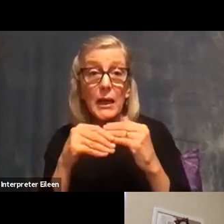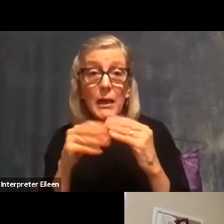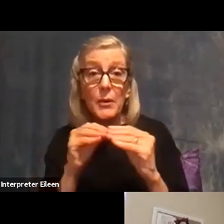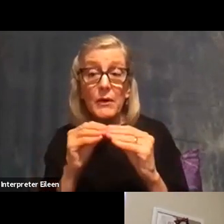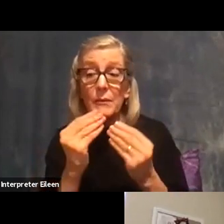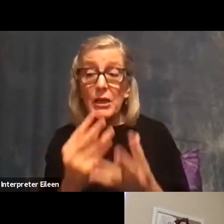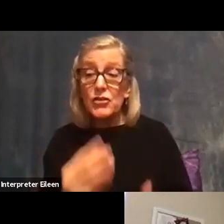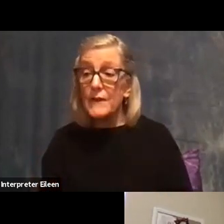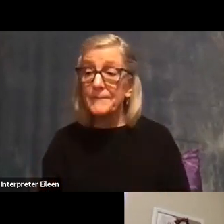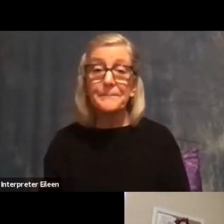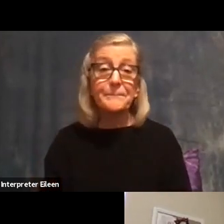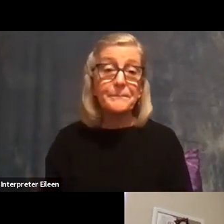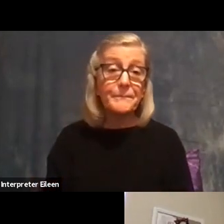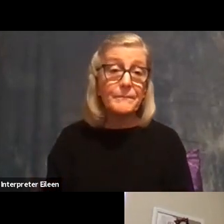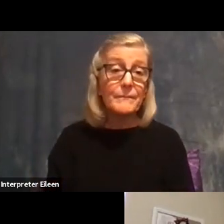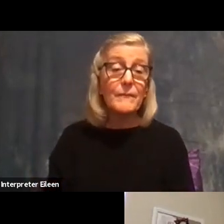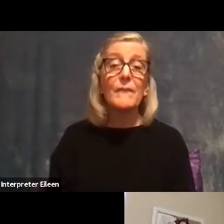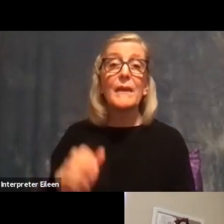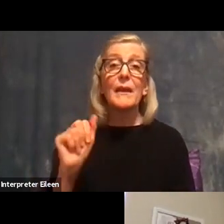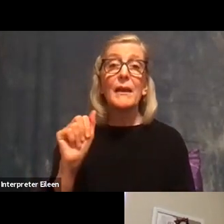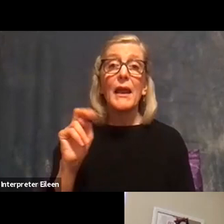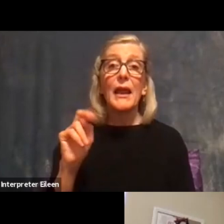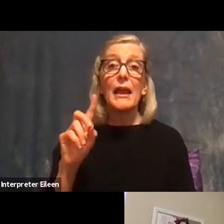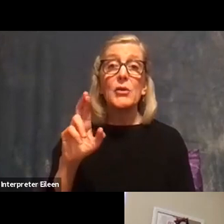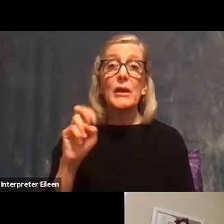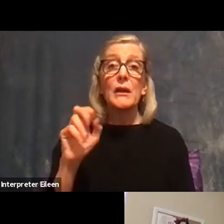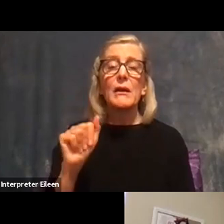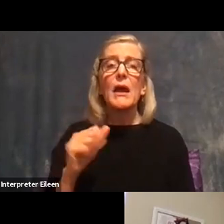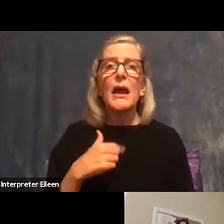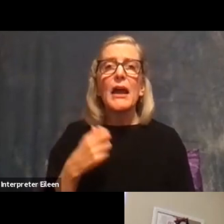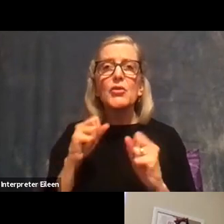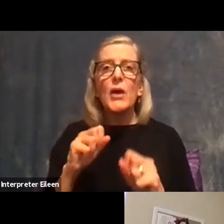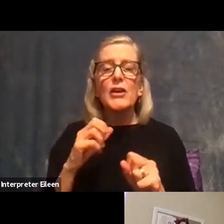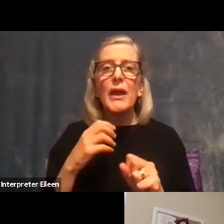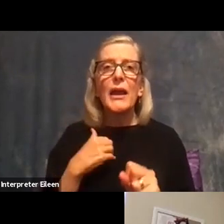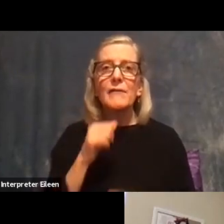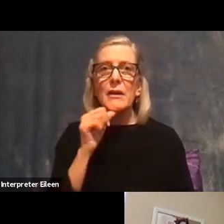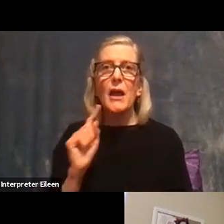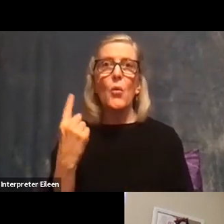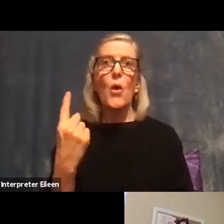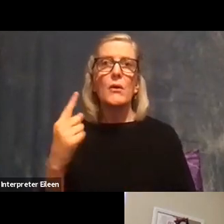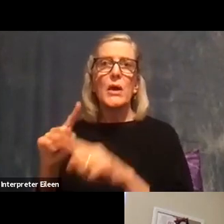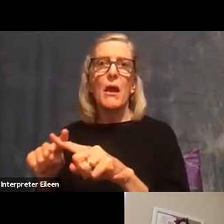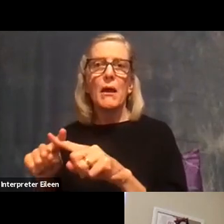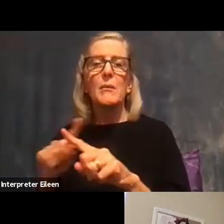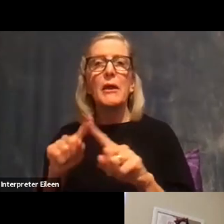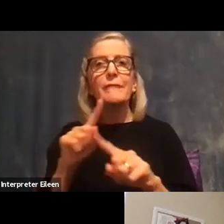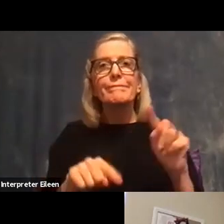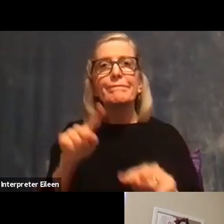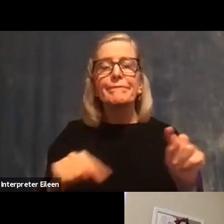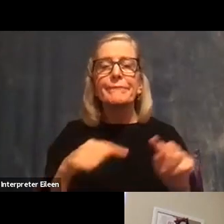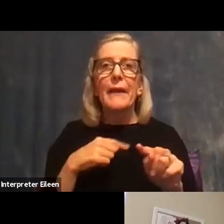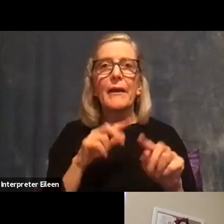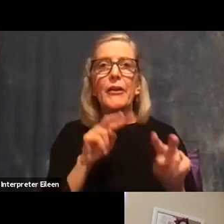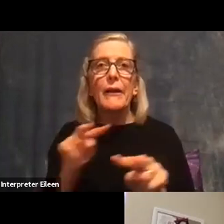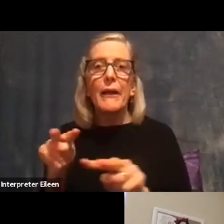I like to make sure that I like have a good cross section. So if we think about there's some